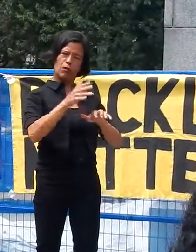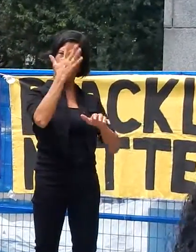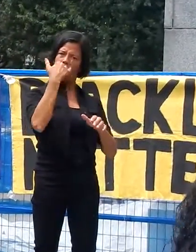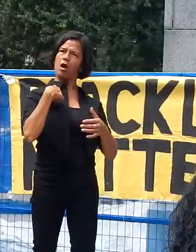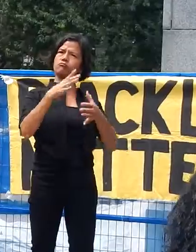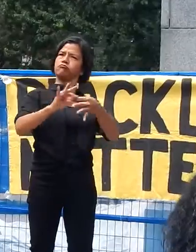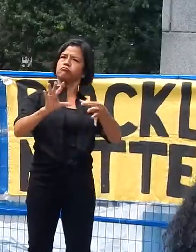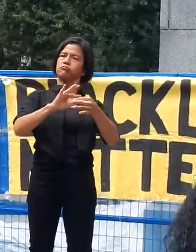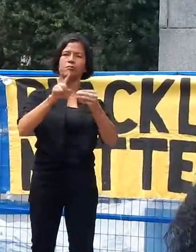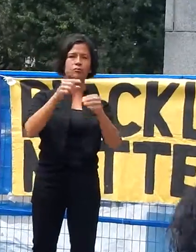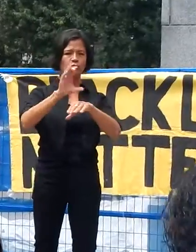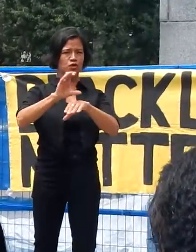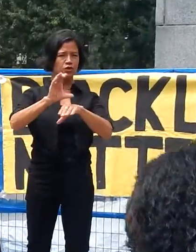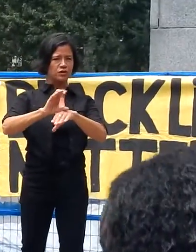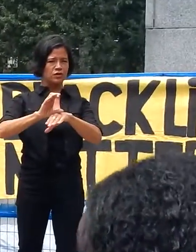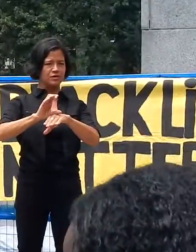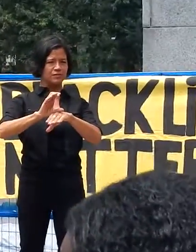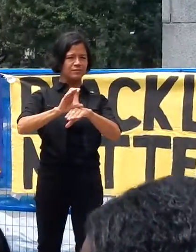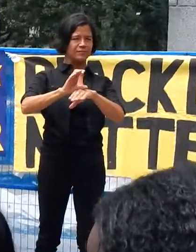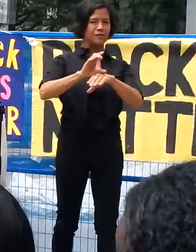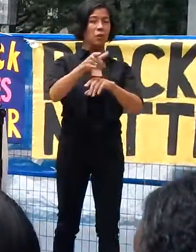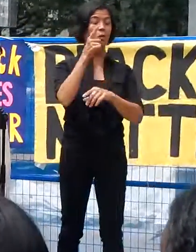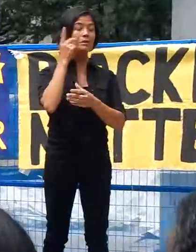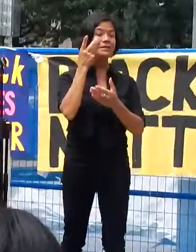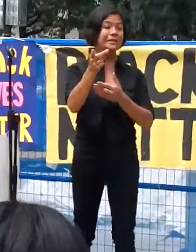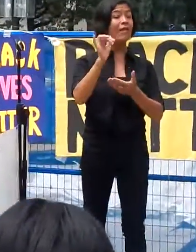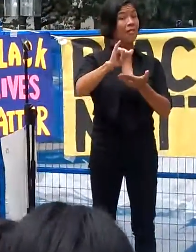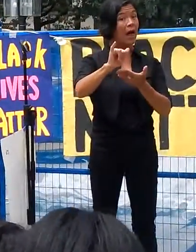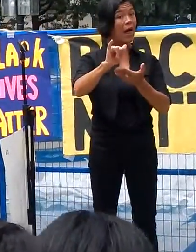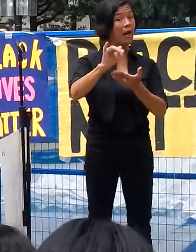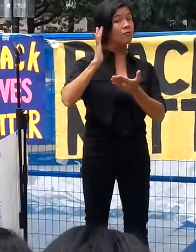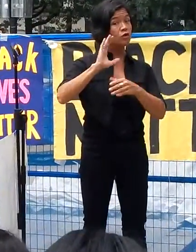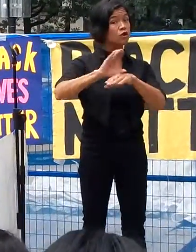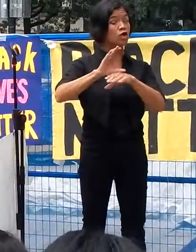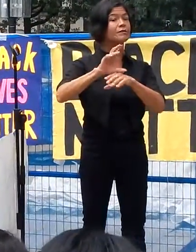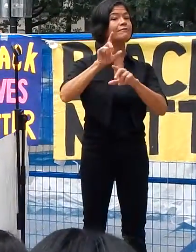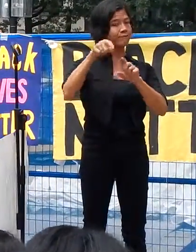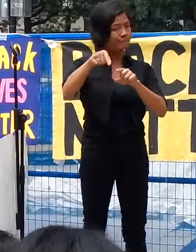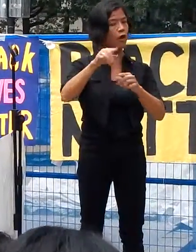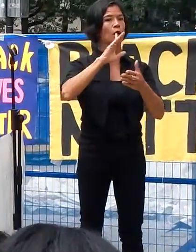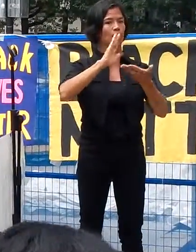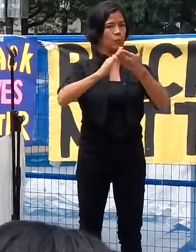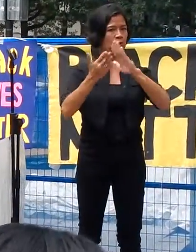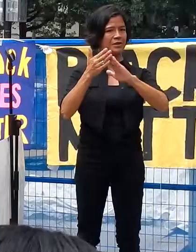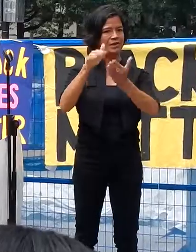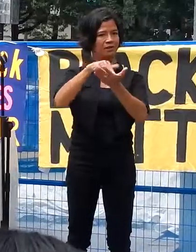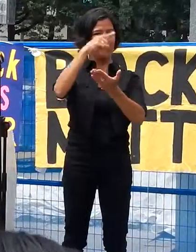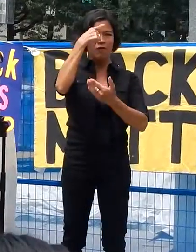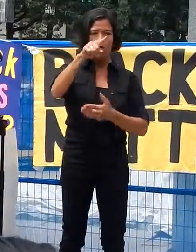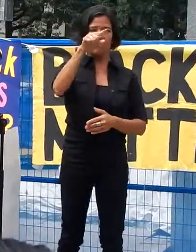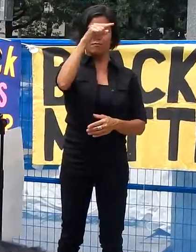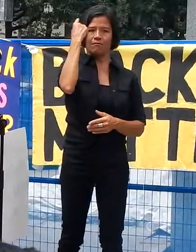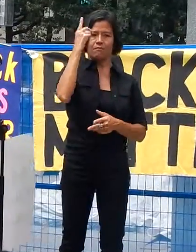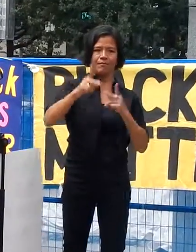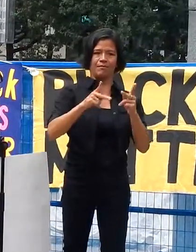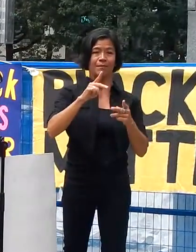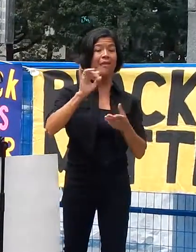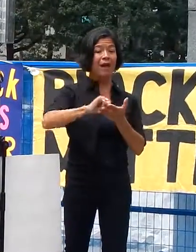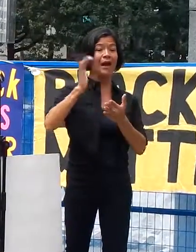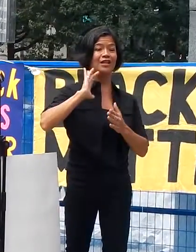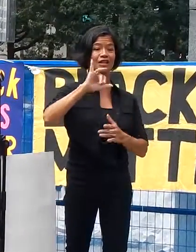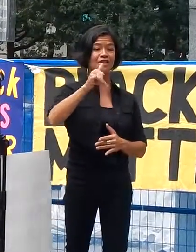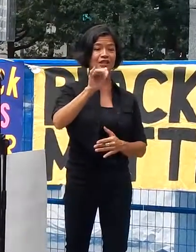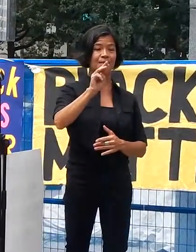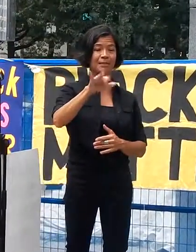church today. It was a community centre for black people. It was a place that Jim Hendrix's